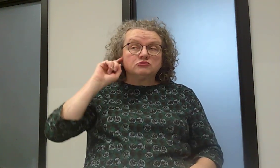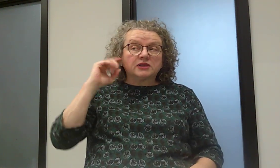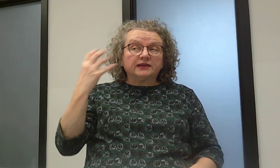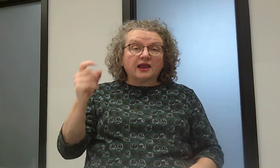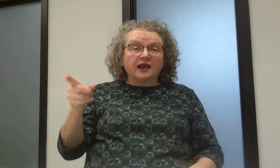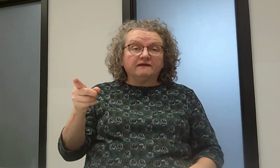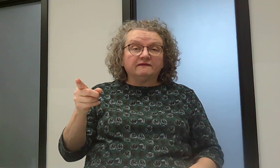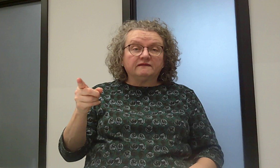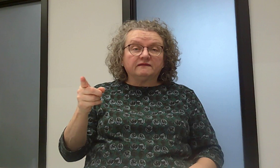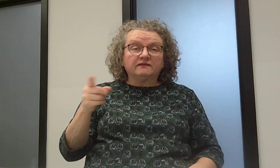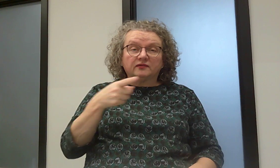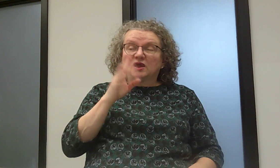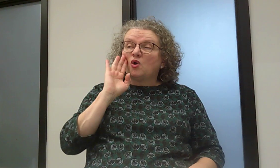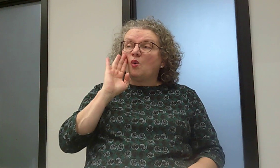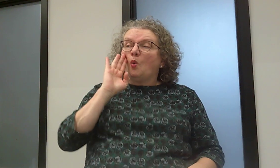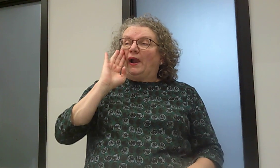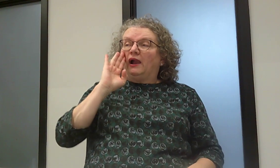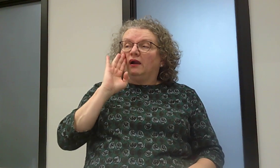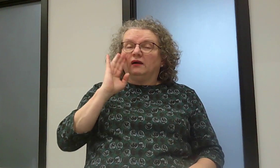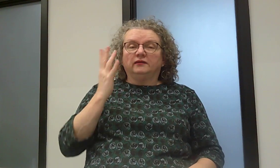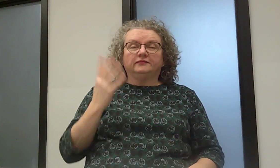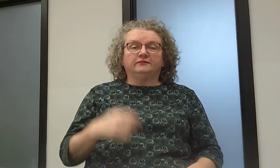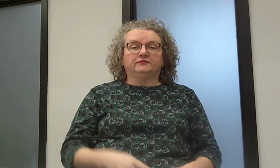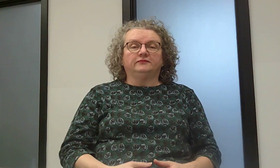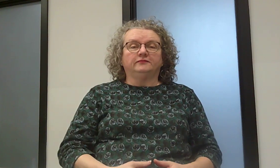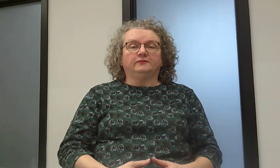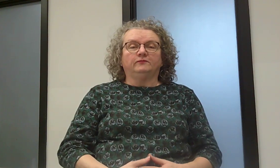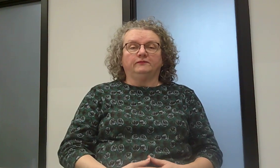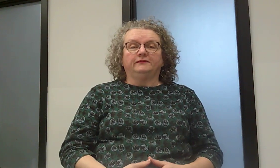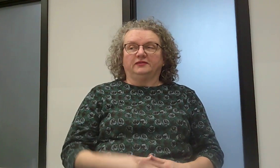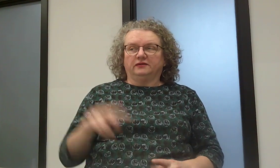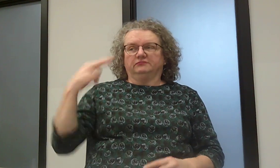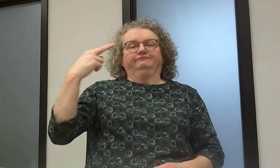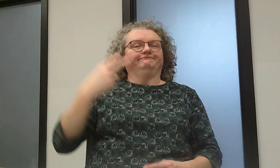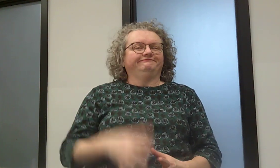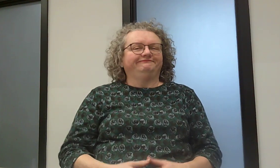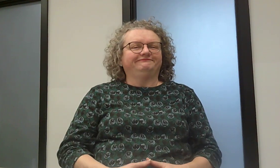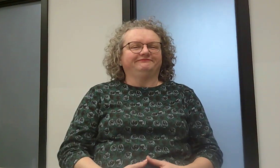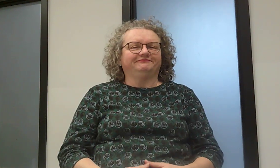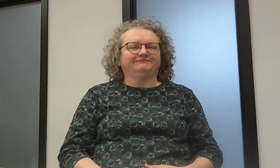if there's a hearing aid person who's got a hearing aid you could shout oi and get their attention